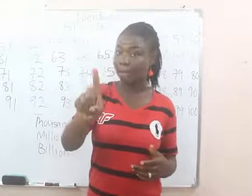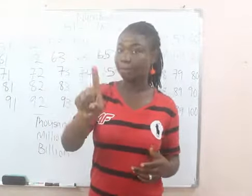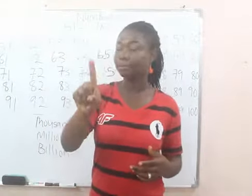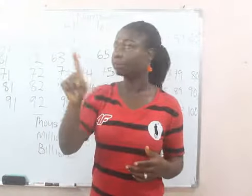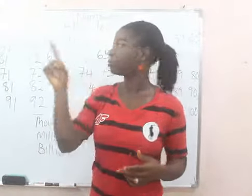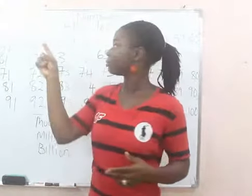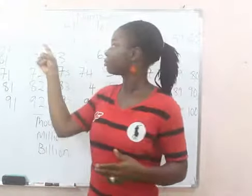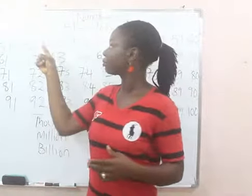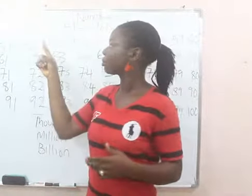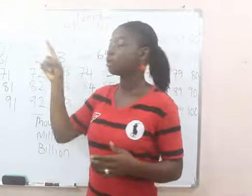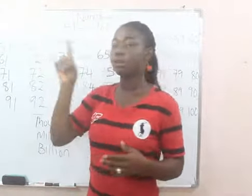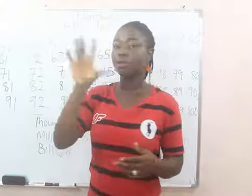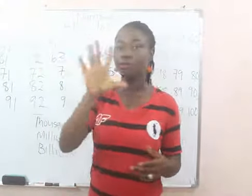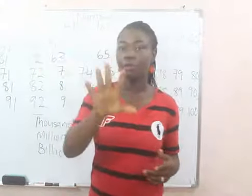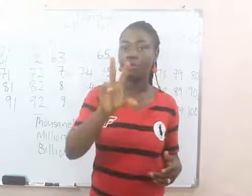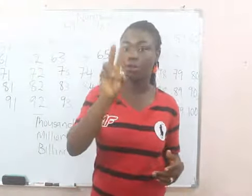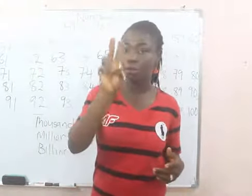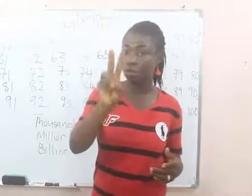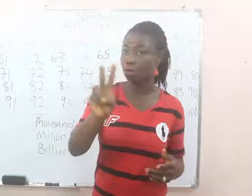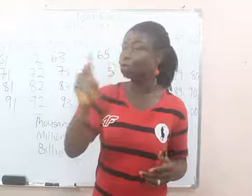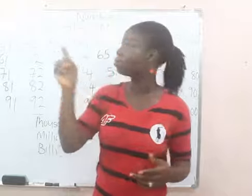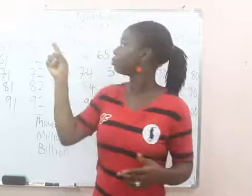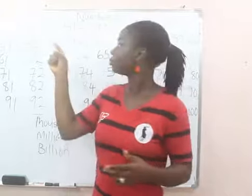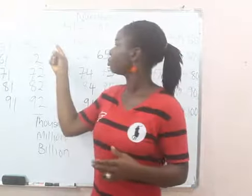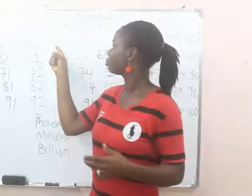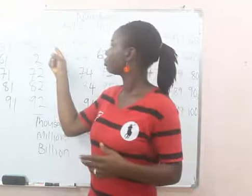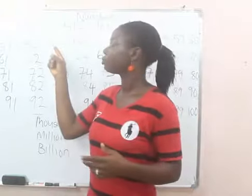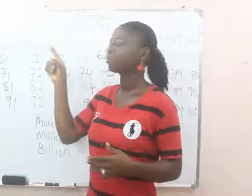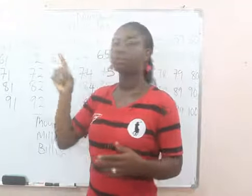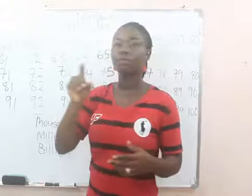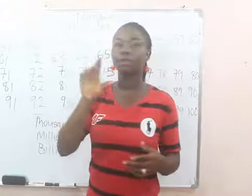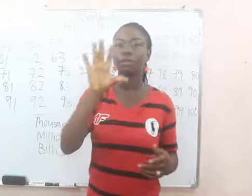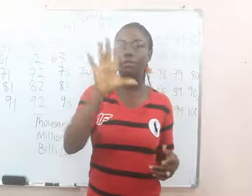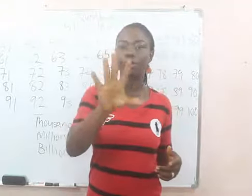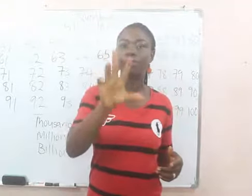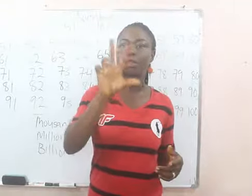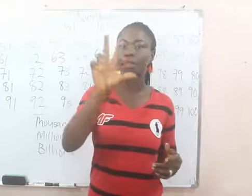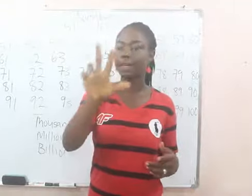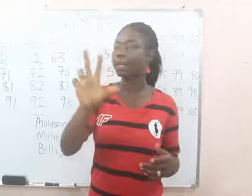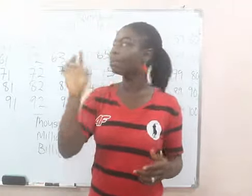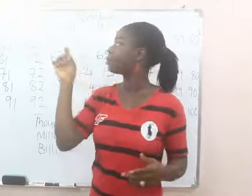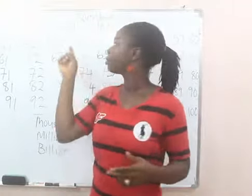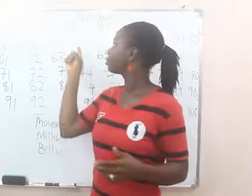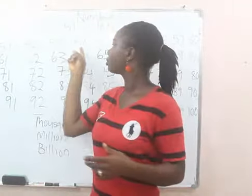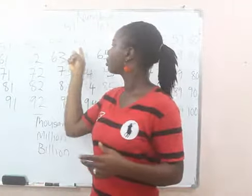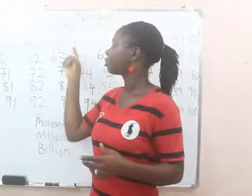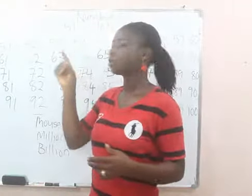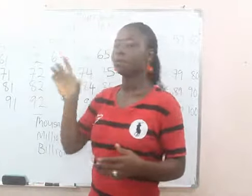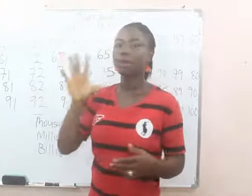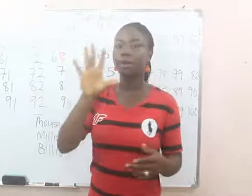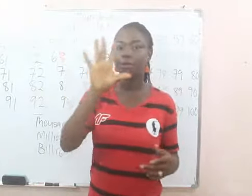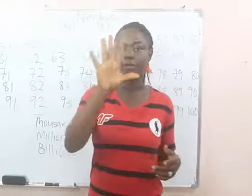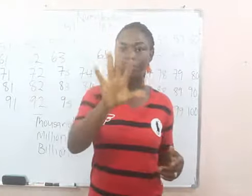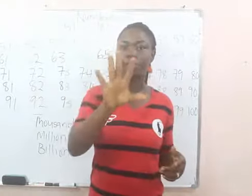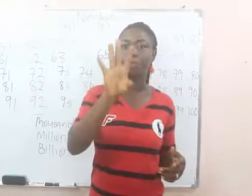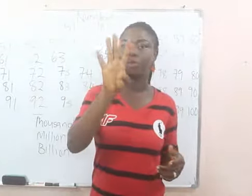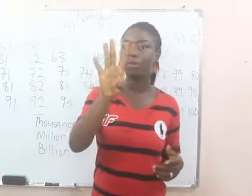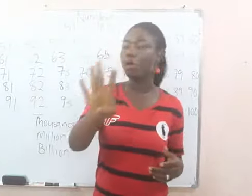52, 53, 54,